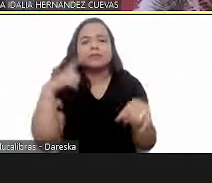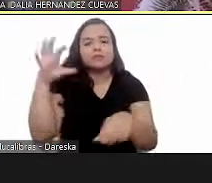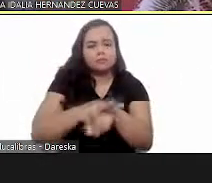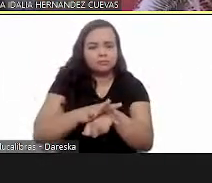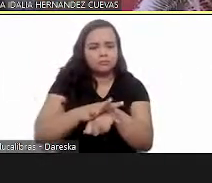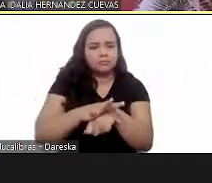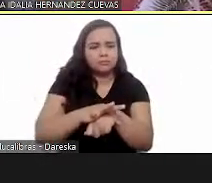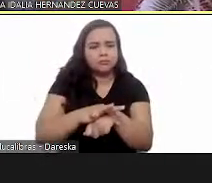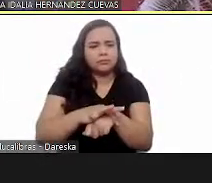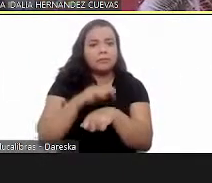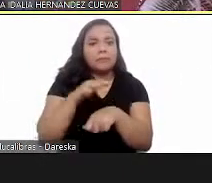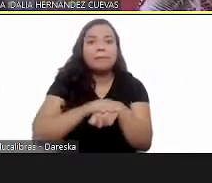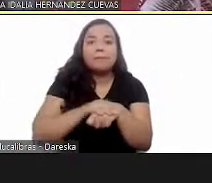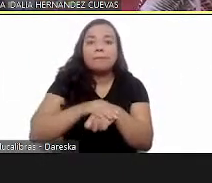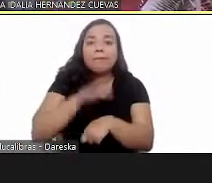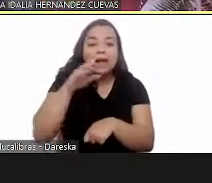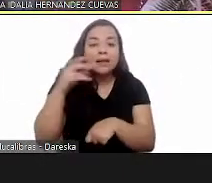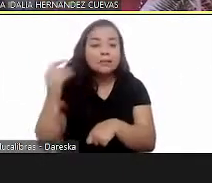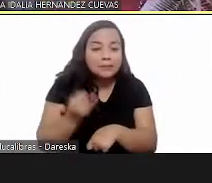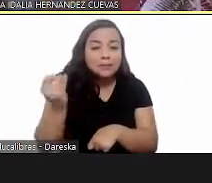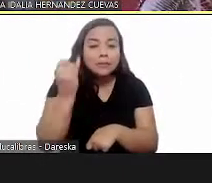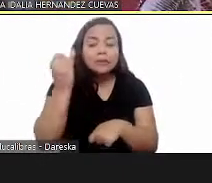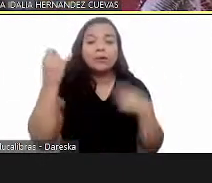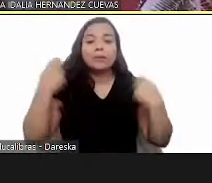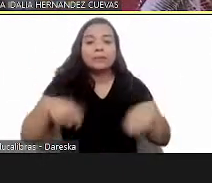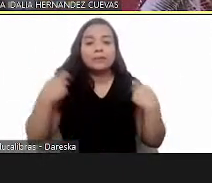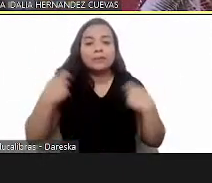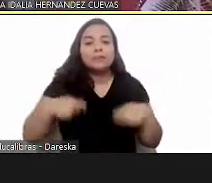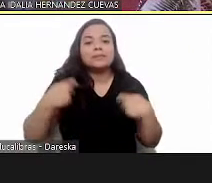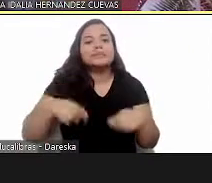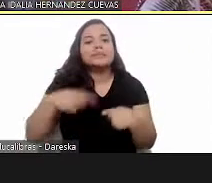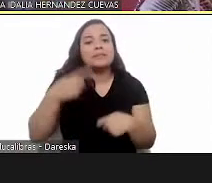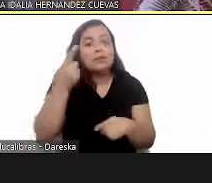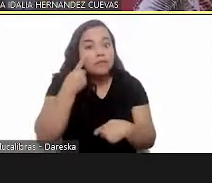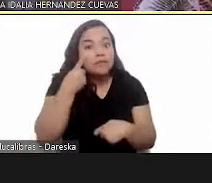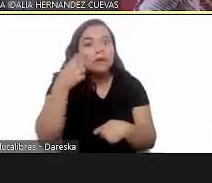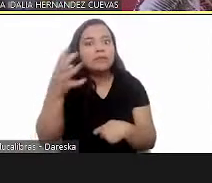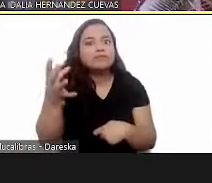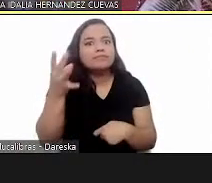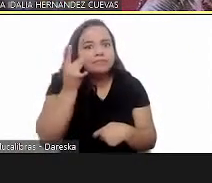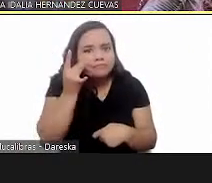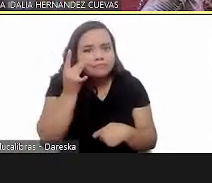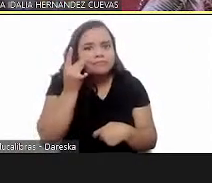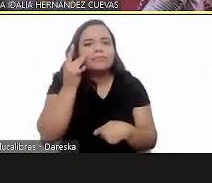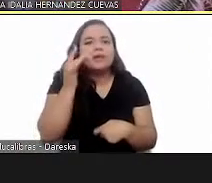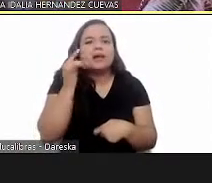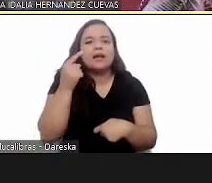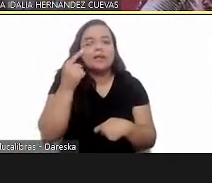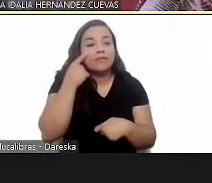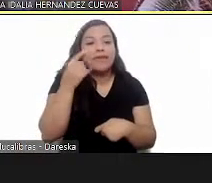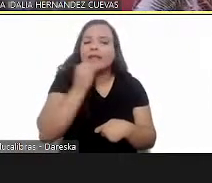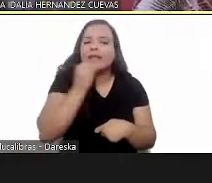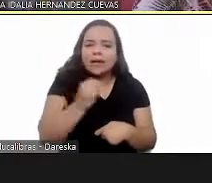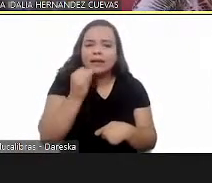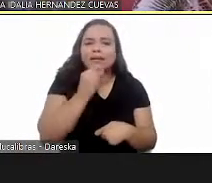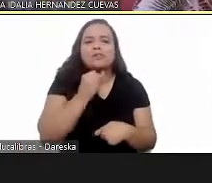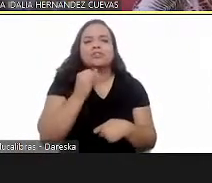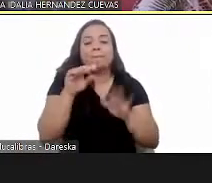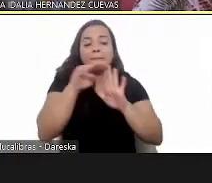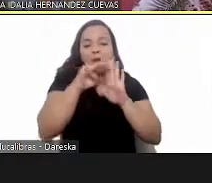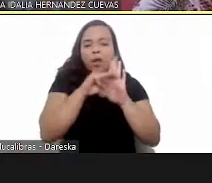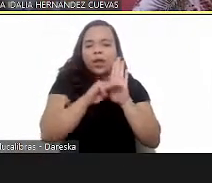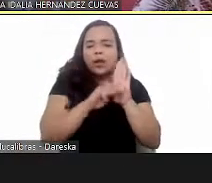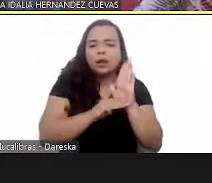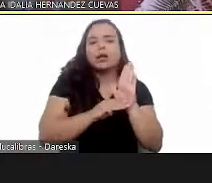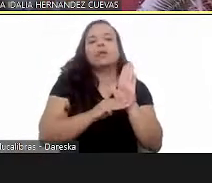first and foremost what we need to do is to prove the operational efficacy of the chagas disease